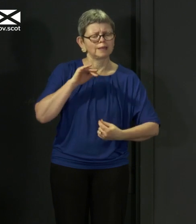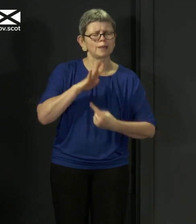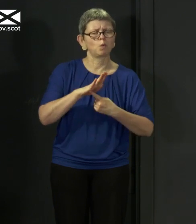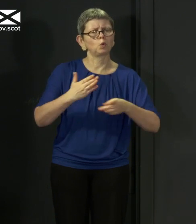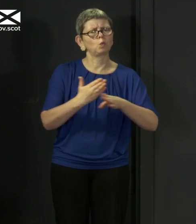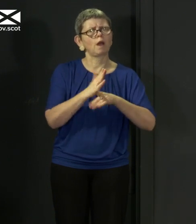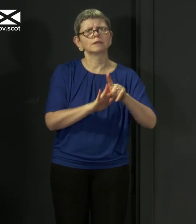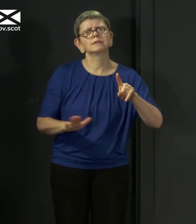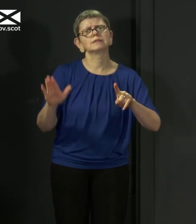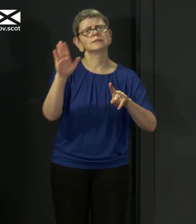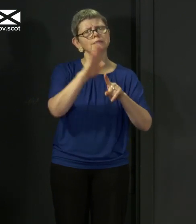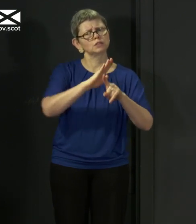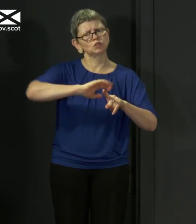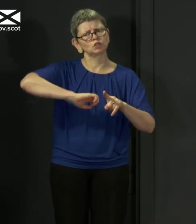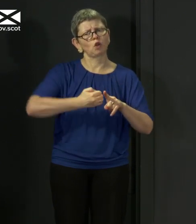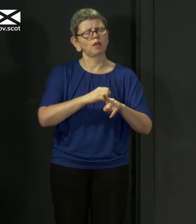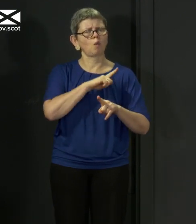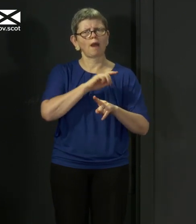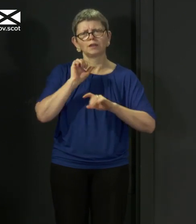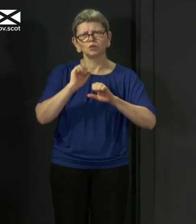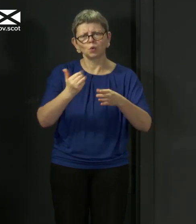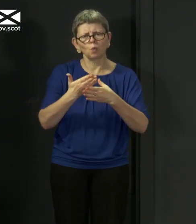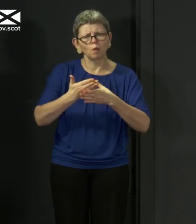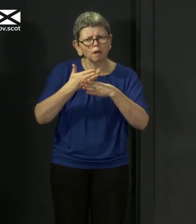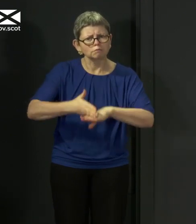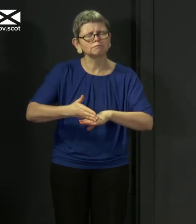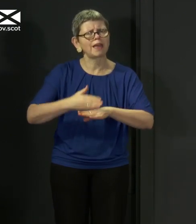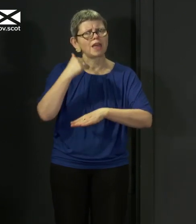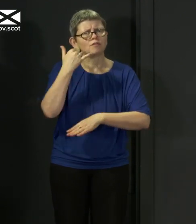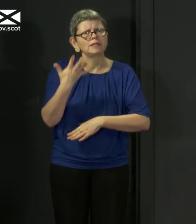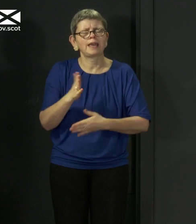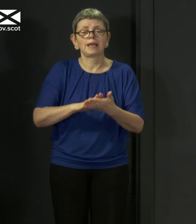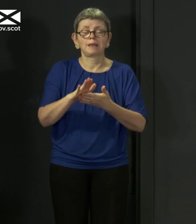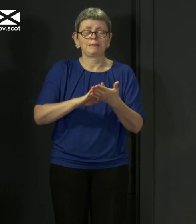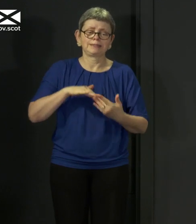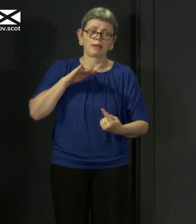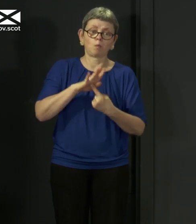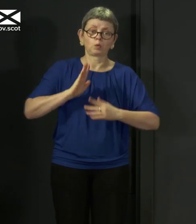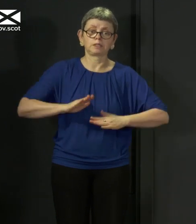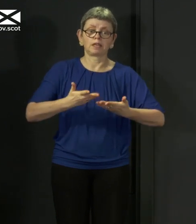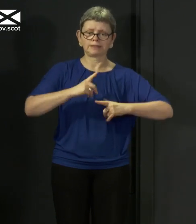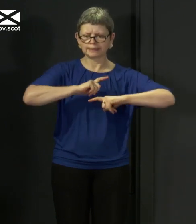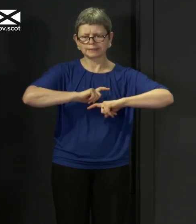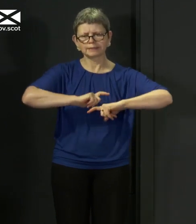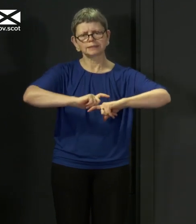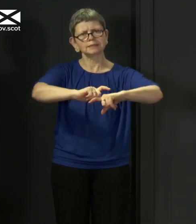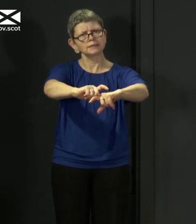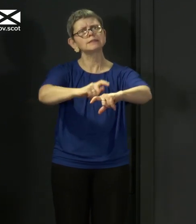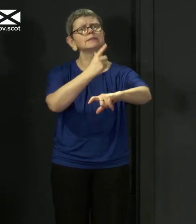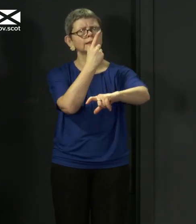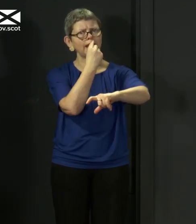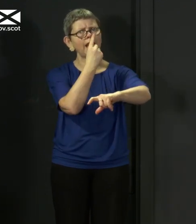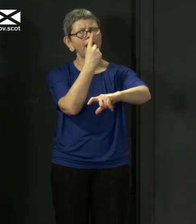country, whose dedication each and every day is helping to keep vital services running. Tomorrow on